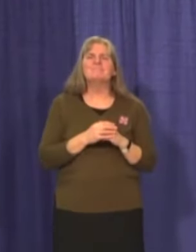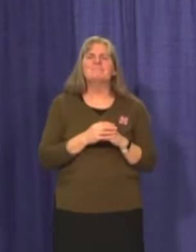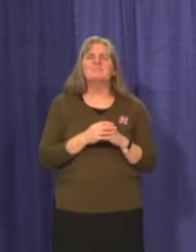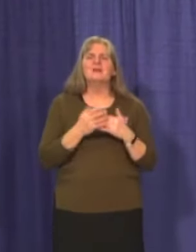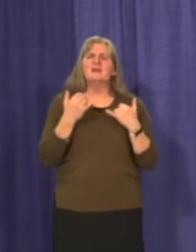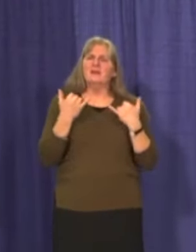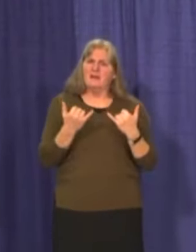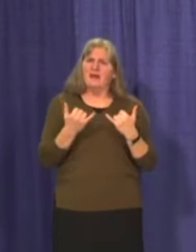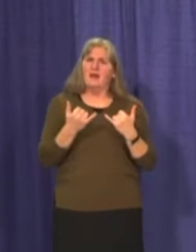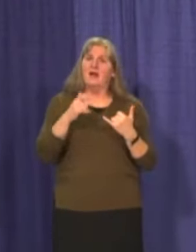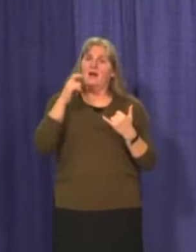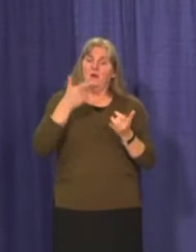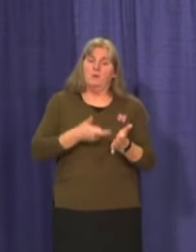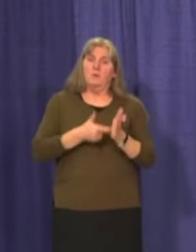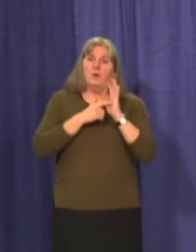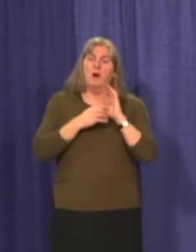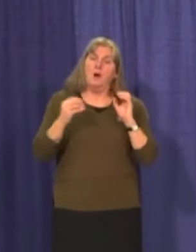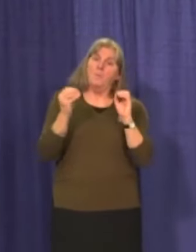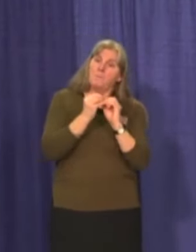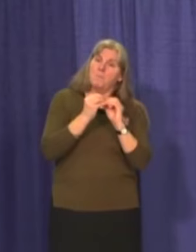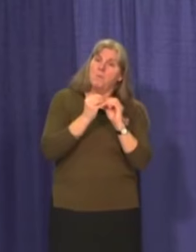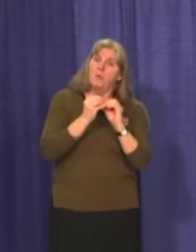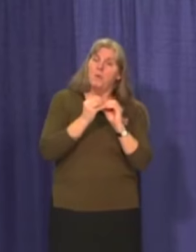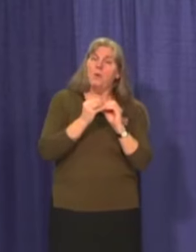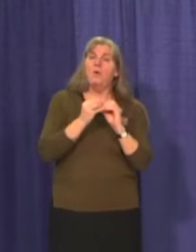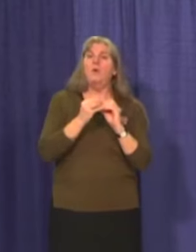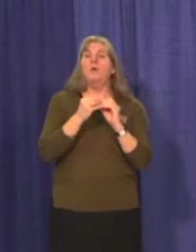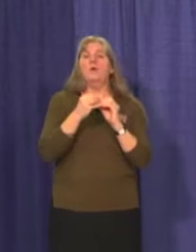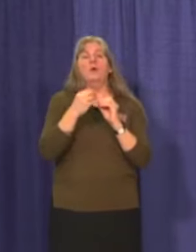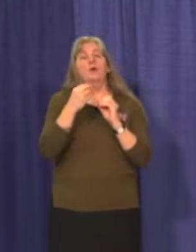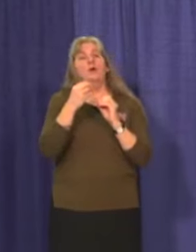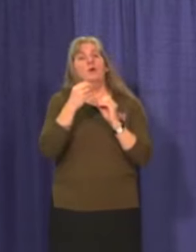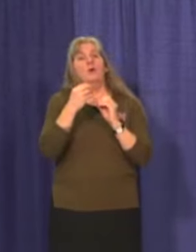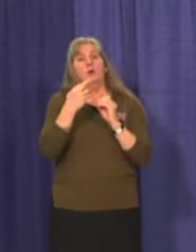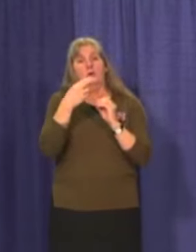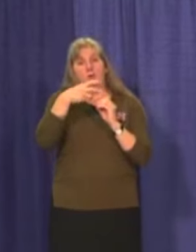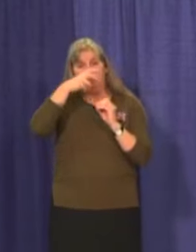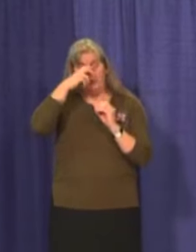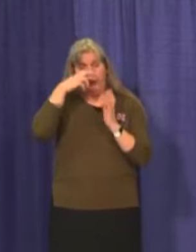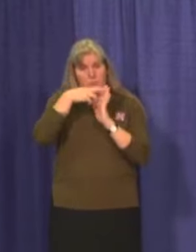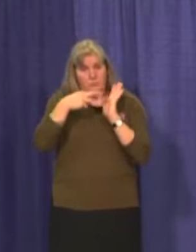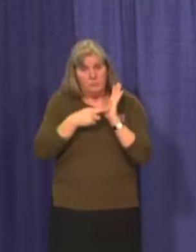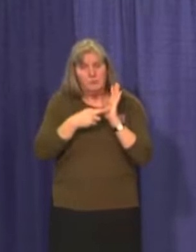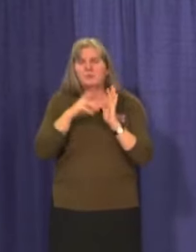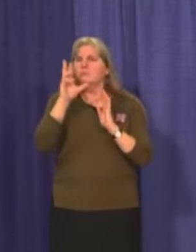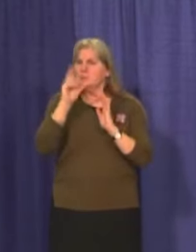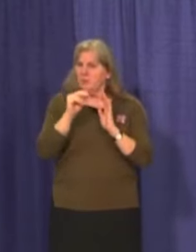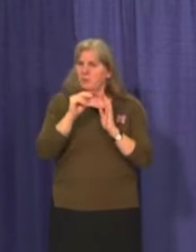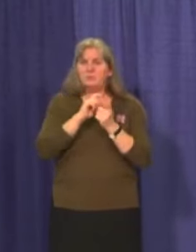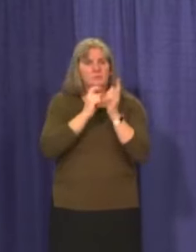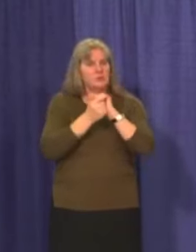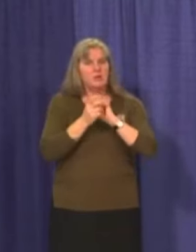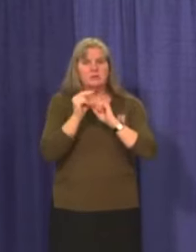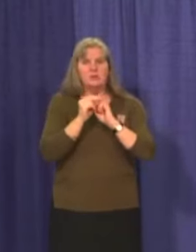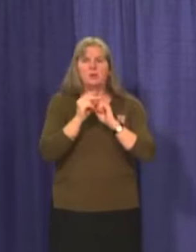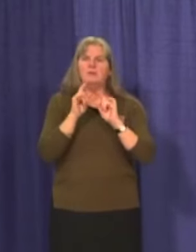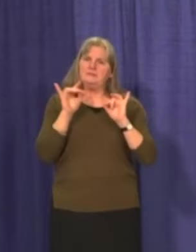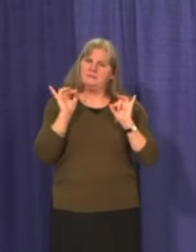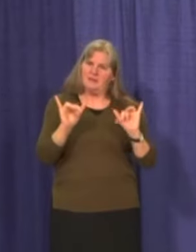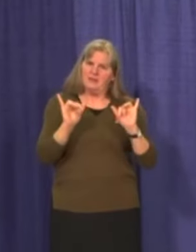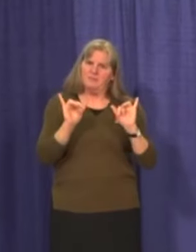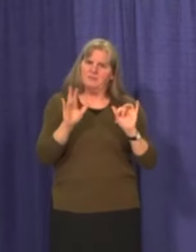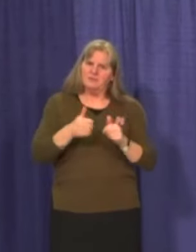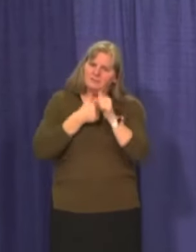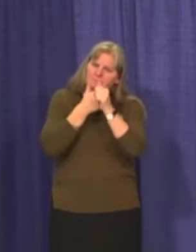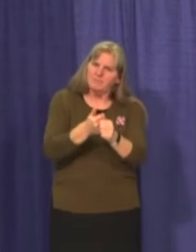to do any more or any less than we are currently doing. We just need to keep doing it well. We will get to a